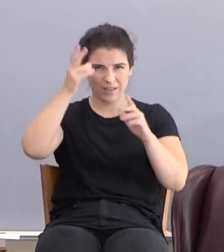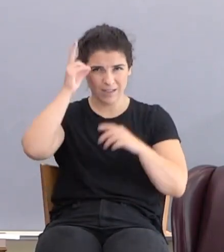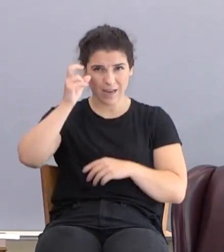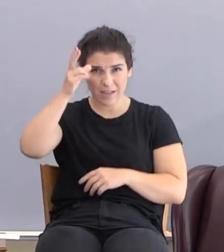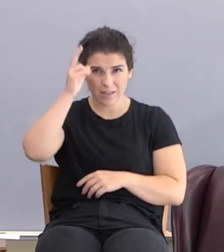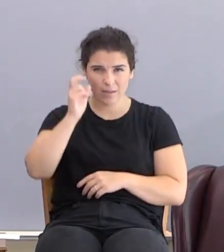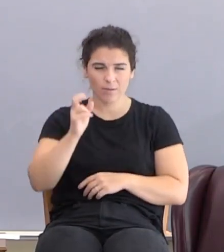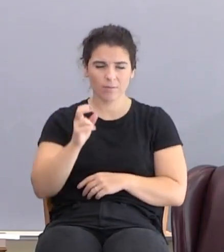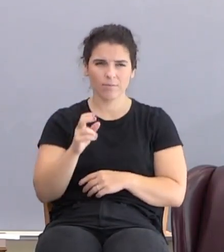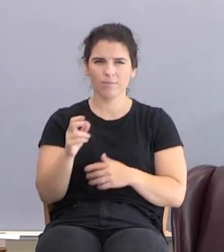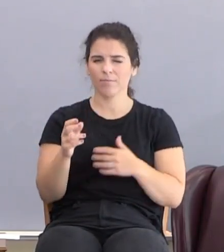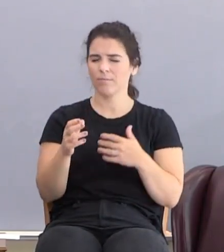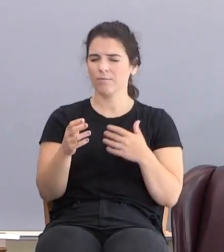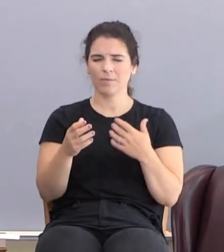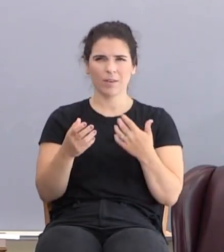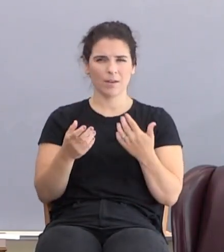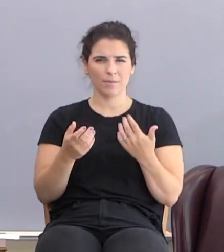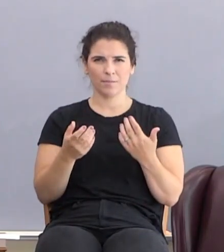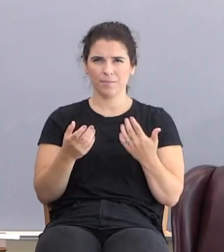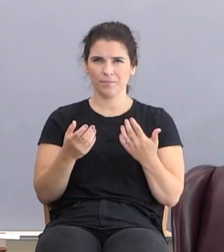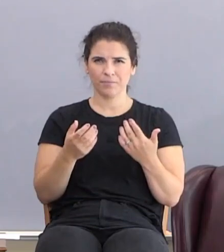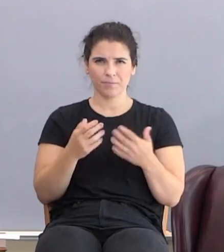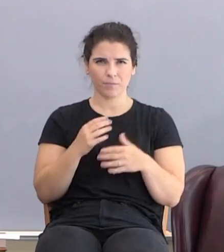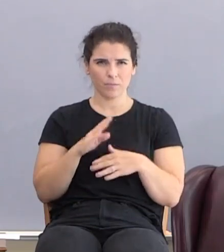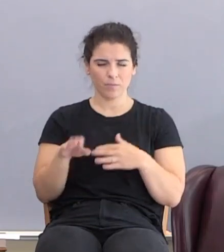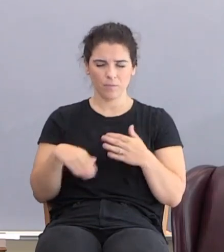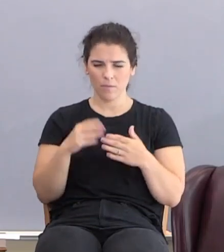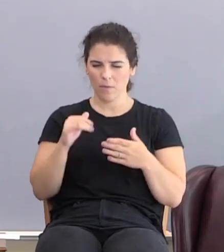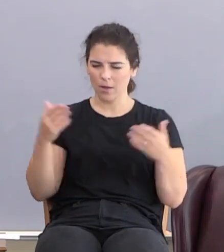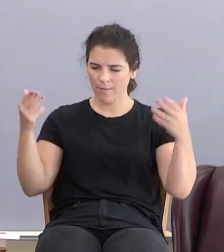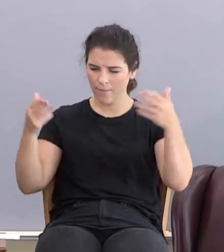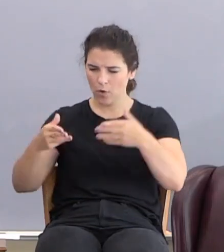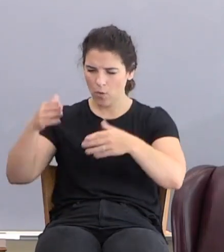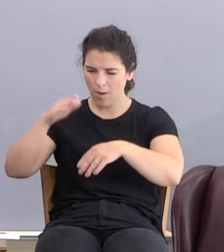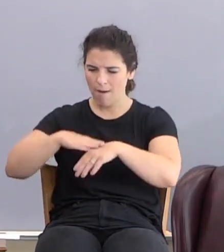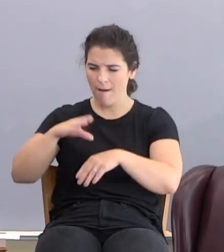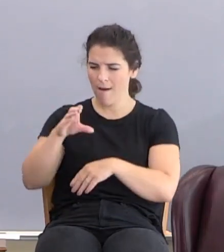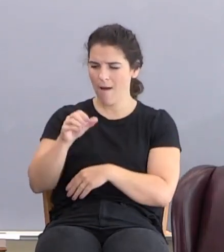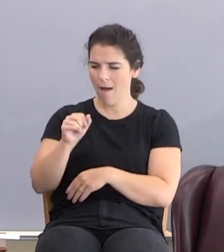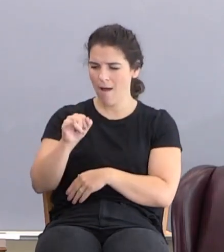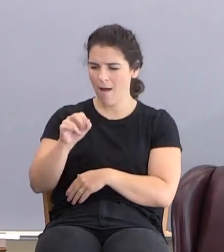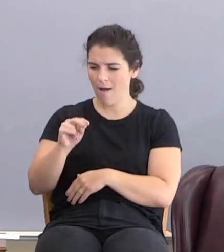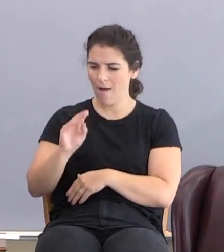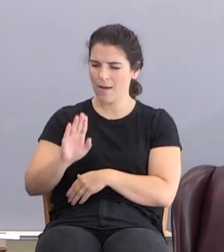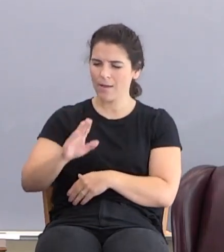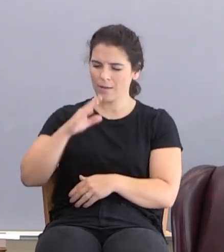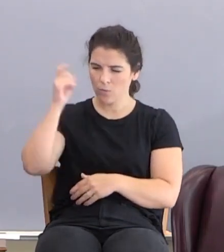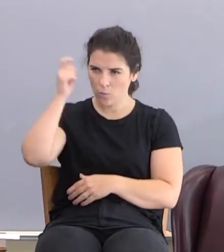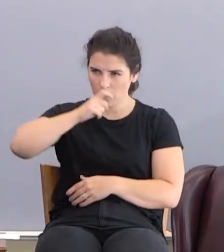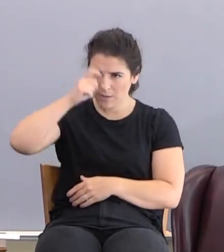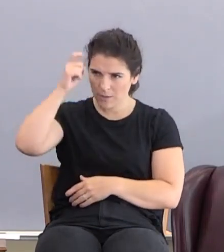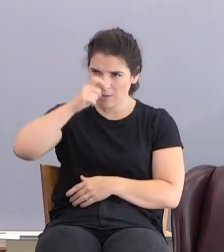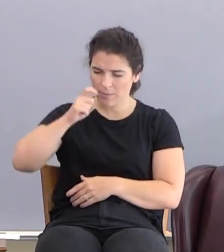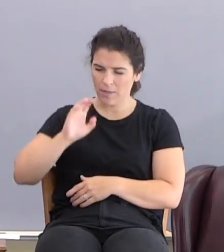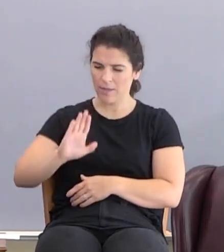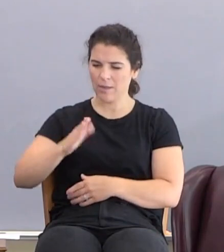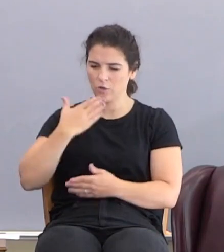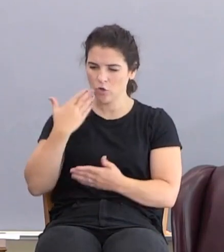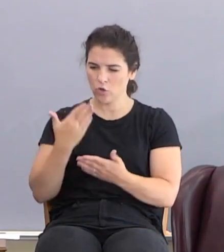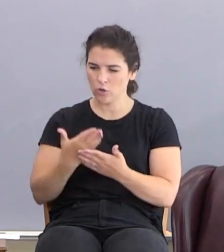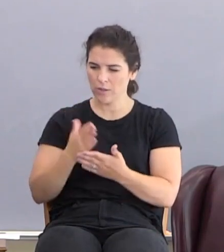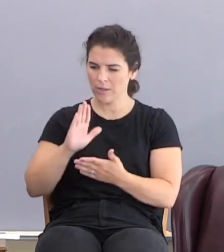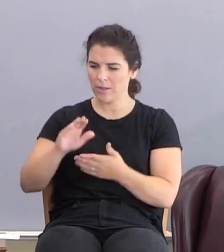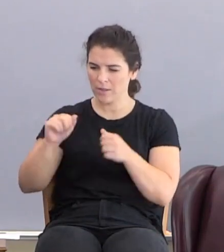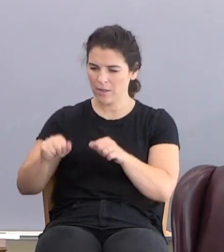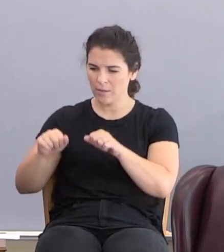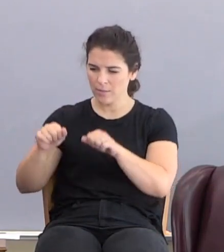that's focused on Cain and his wisdom and his goodness and his ability, Abel said,